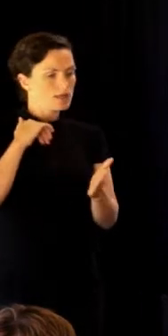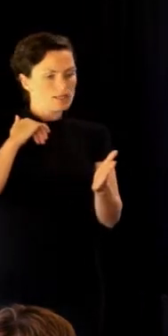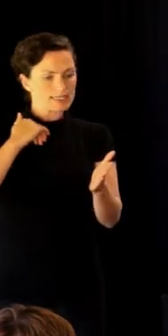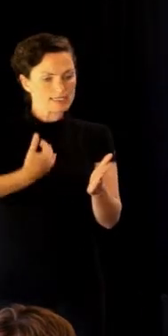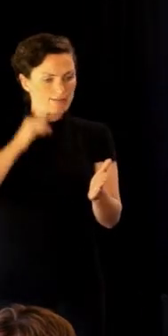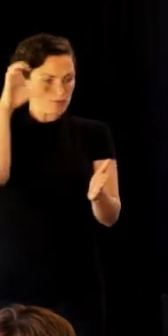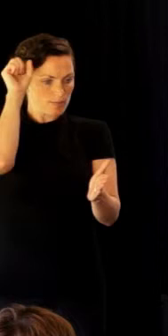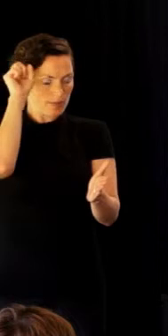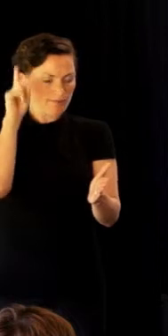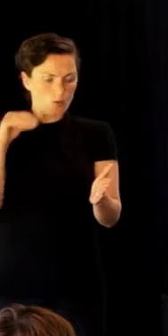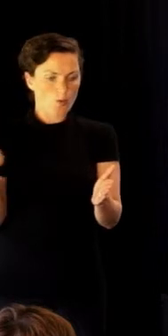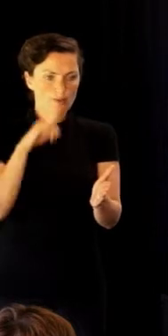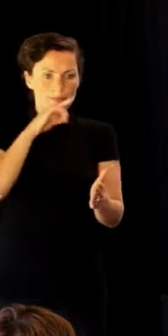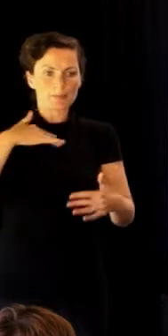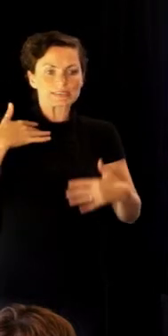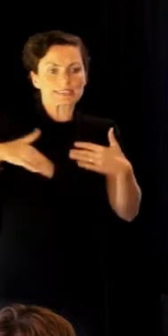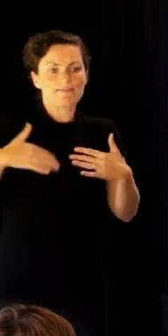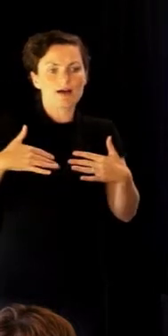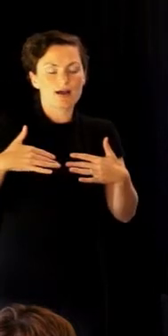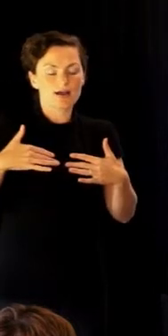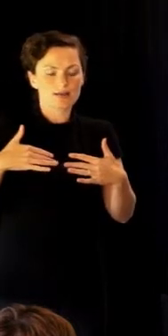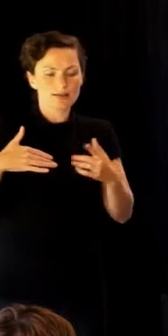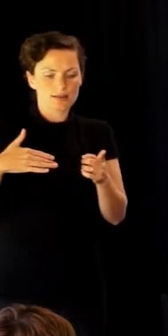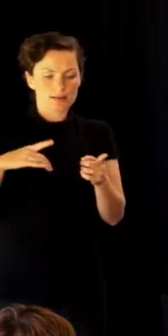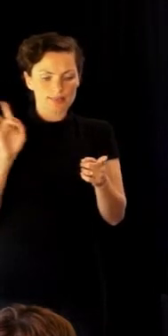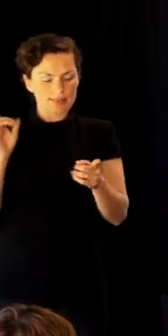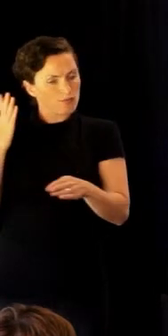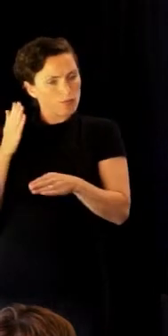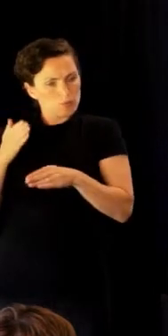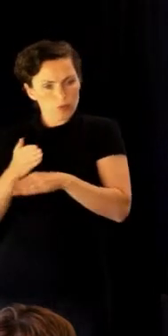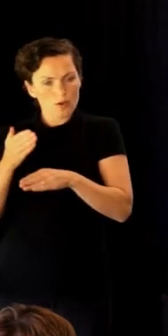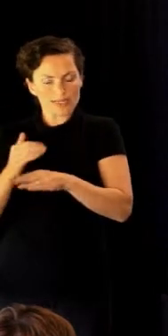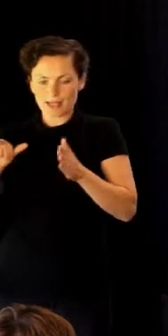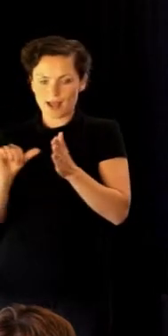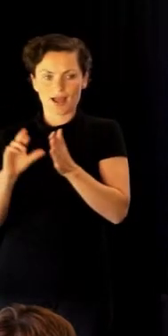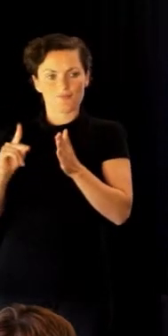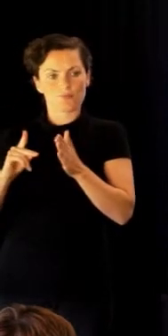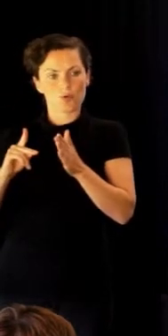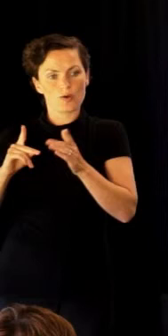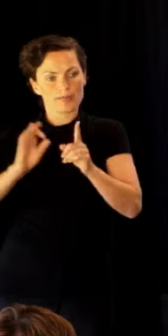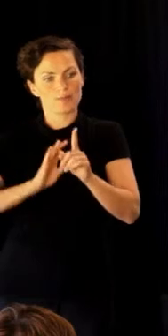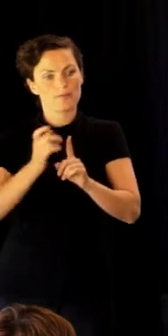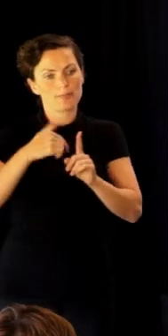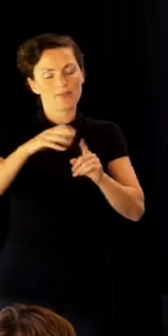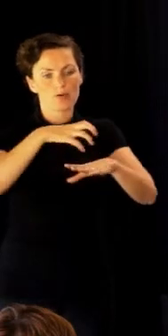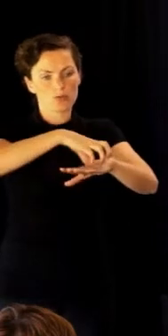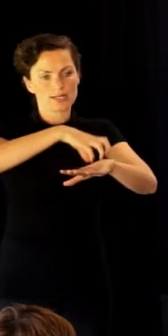we will remember those who suffered and passed on, but worked extremely hard for the benefit of this organisation.